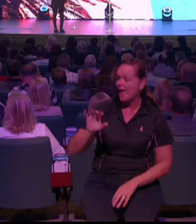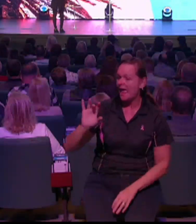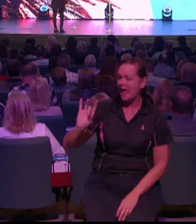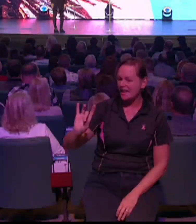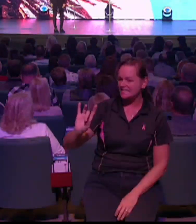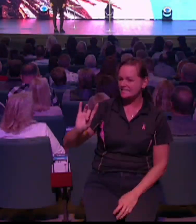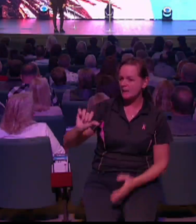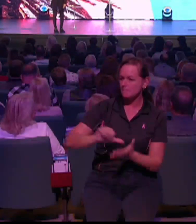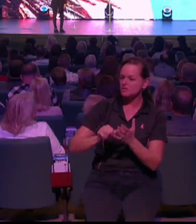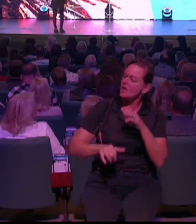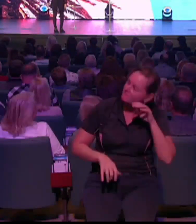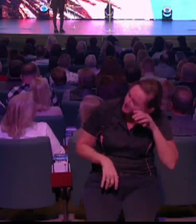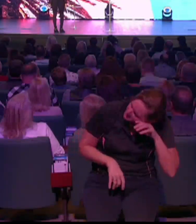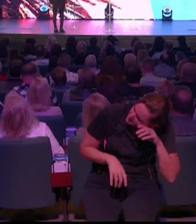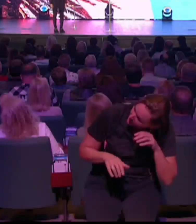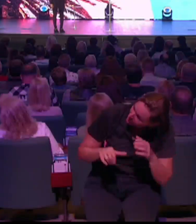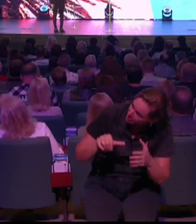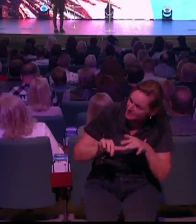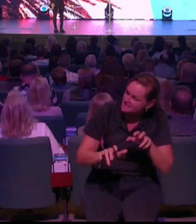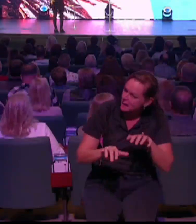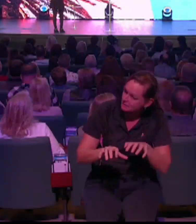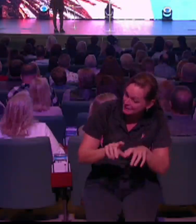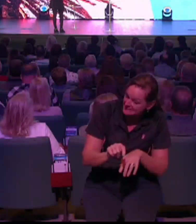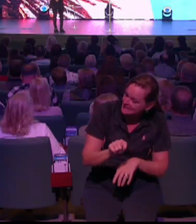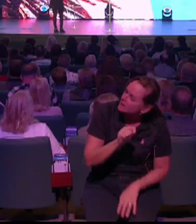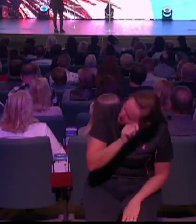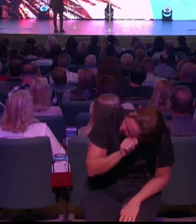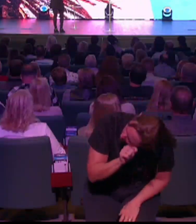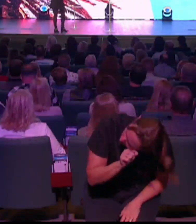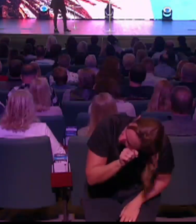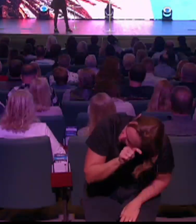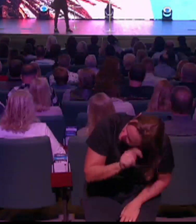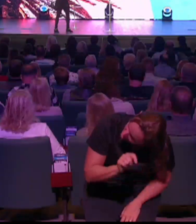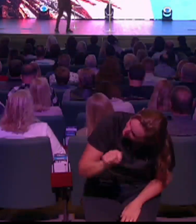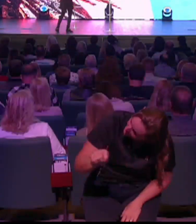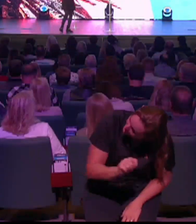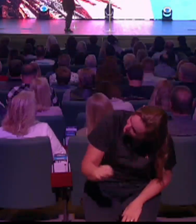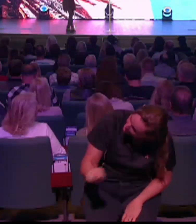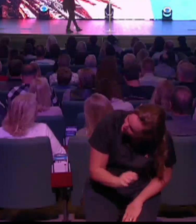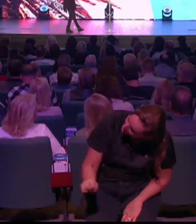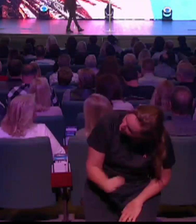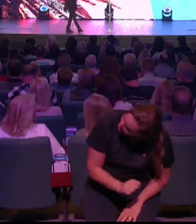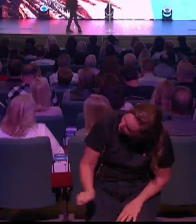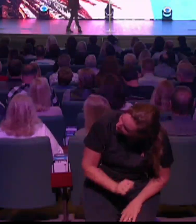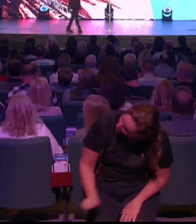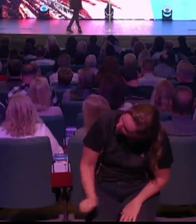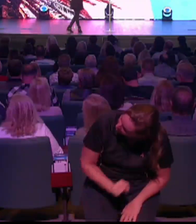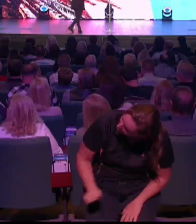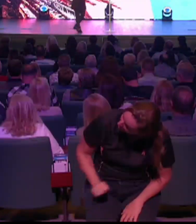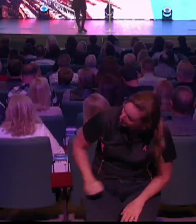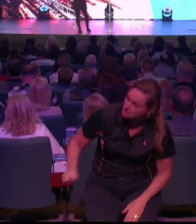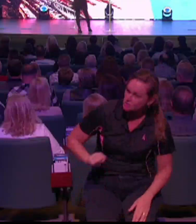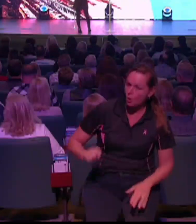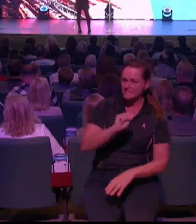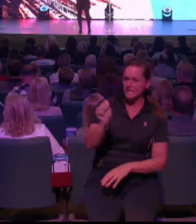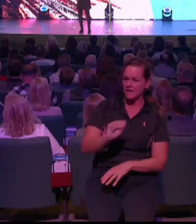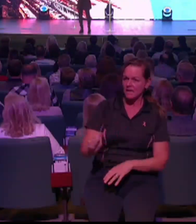better shut this down. And so I grabbed my dog and was laying down to go to sleep. And I heard God say something to me.